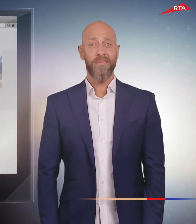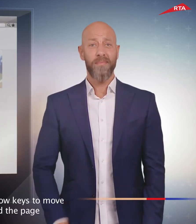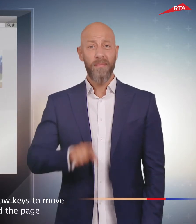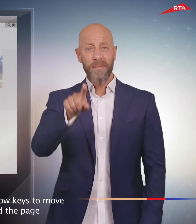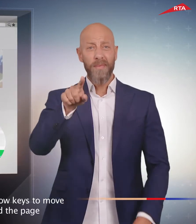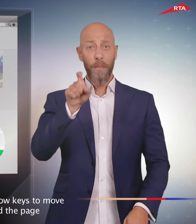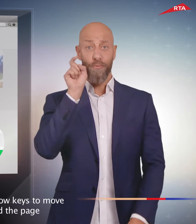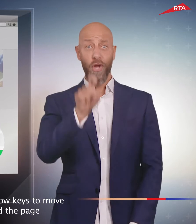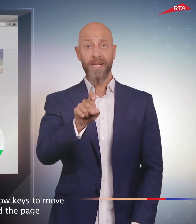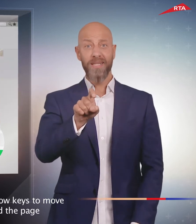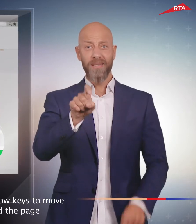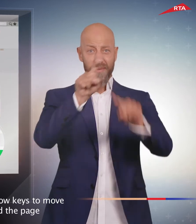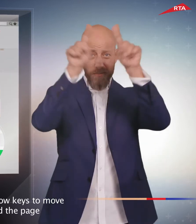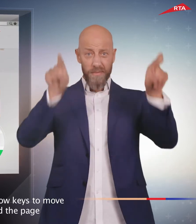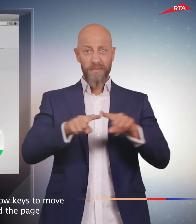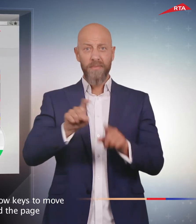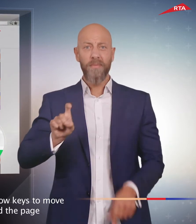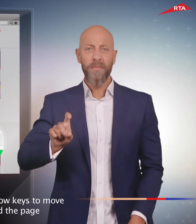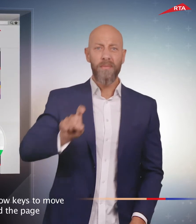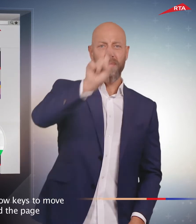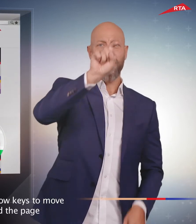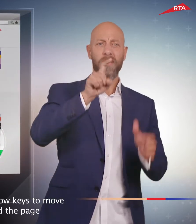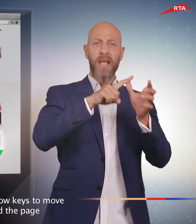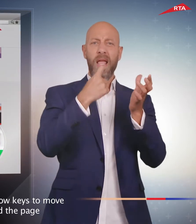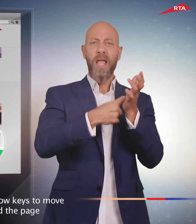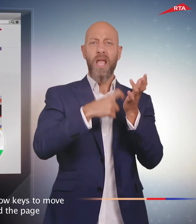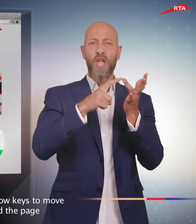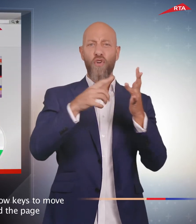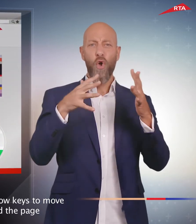Press the directional arrow keys to move seamlessly around the page.